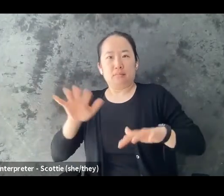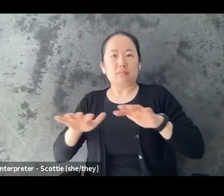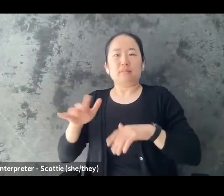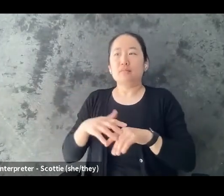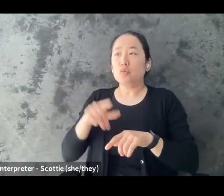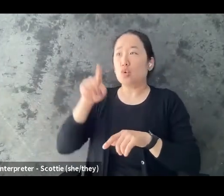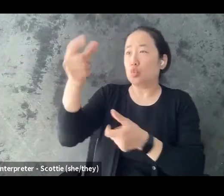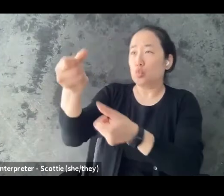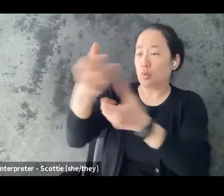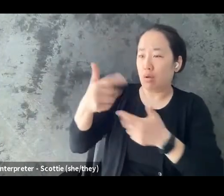have happened